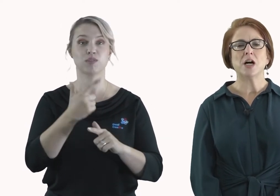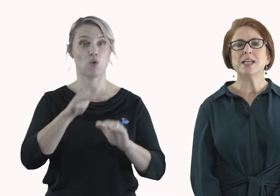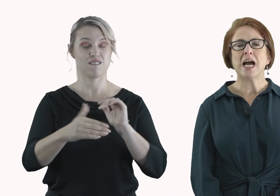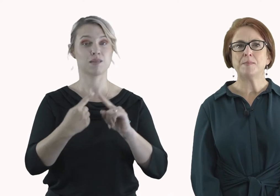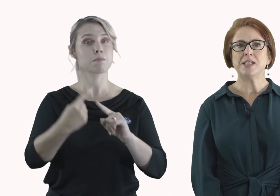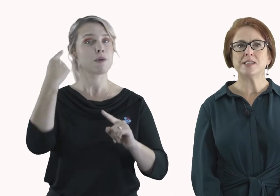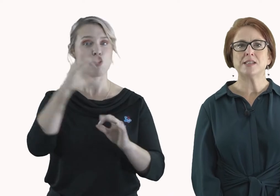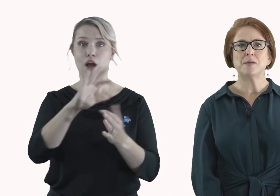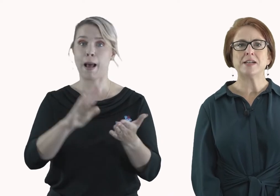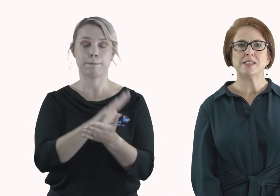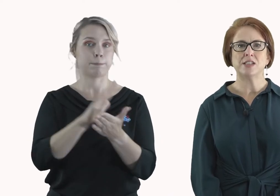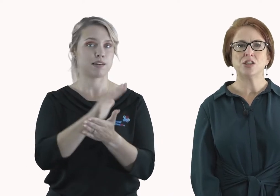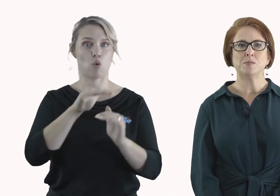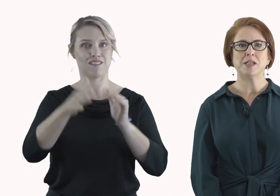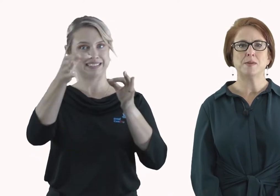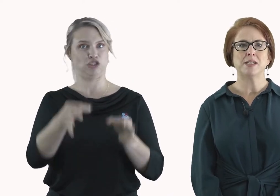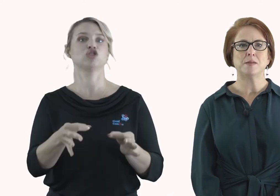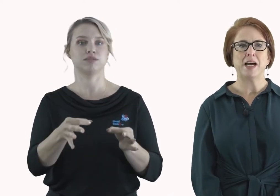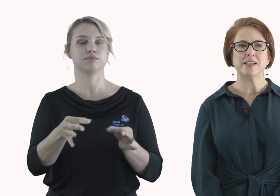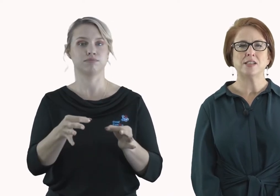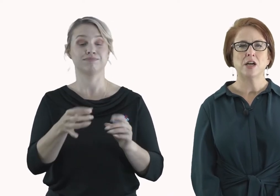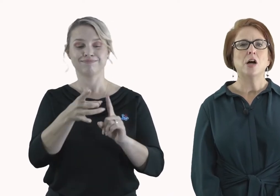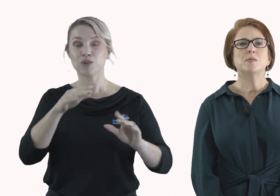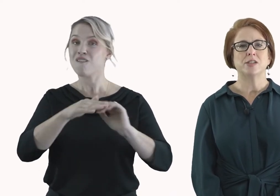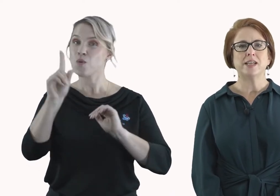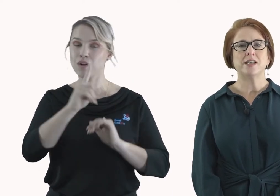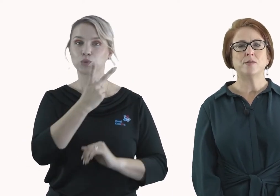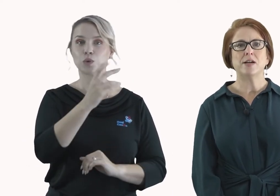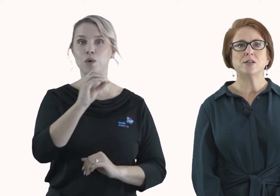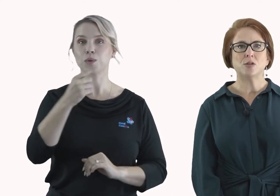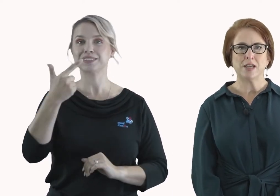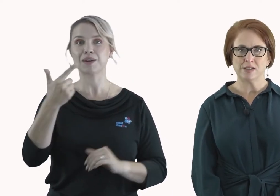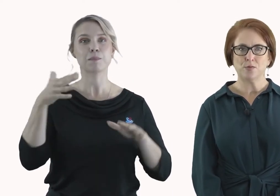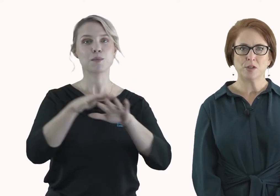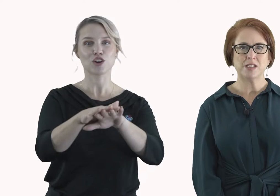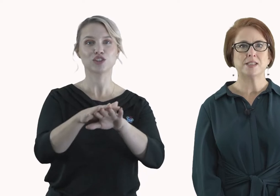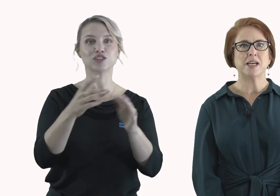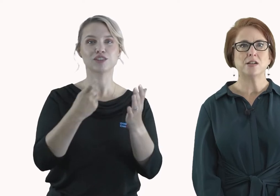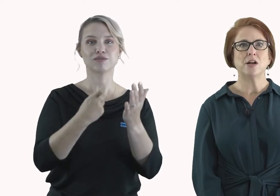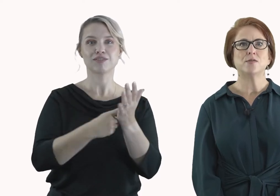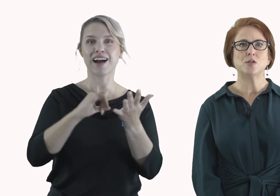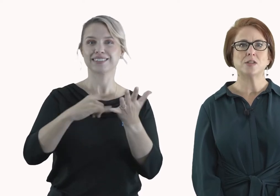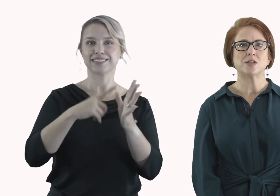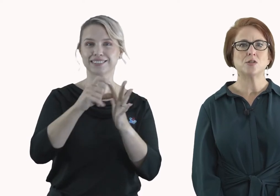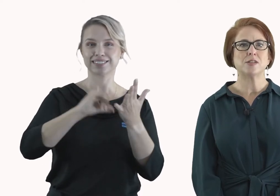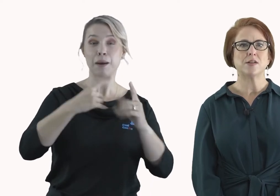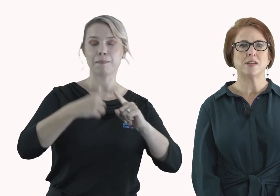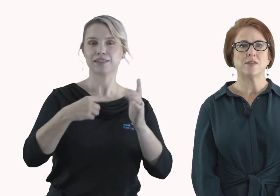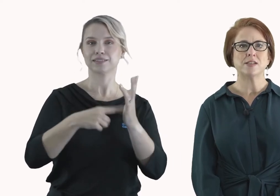unhappiness about decisions being made in the past, particularly around the 2014 sale of 262 South Terrace,